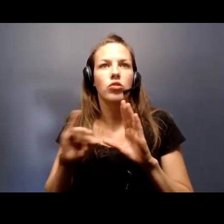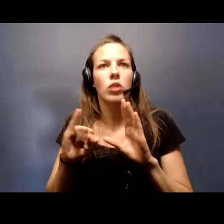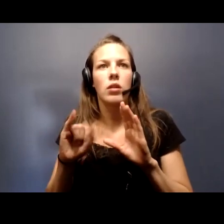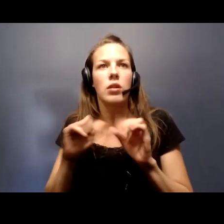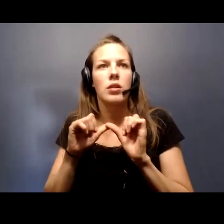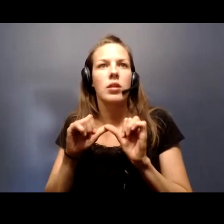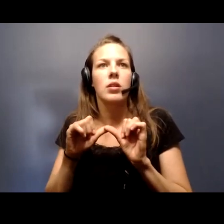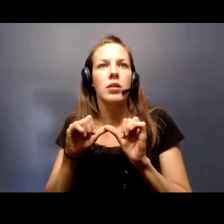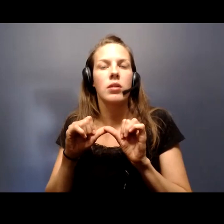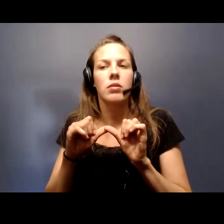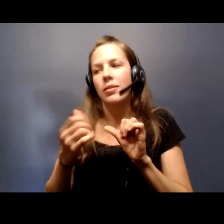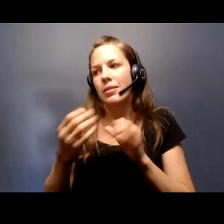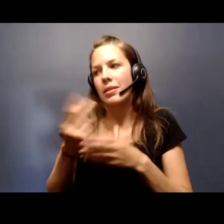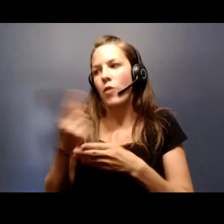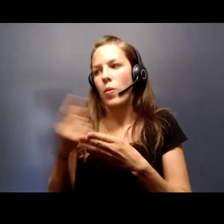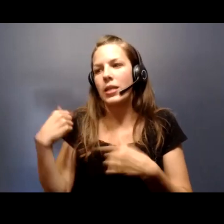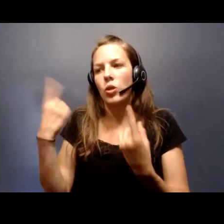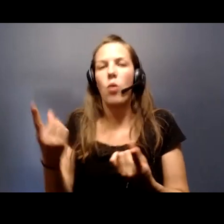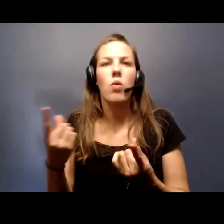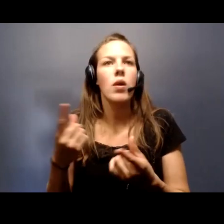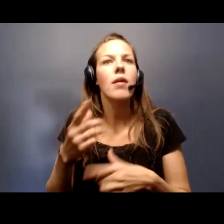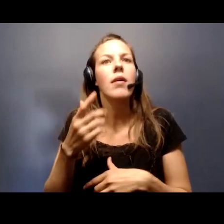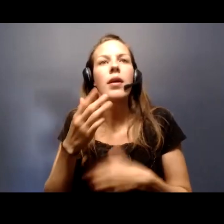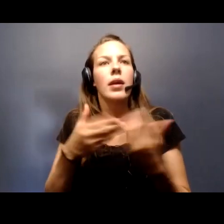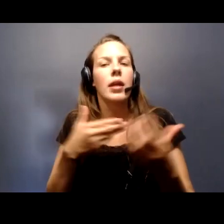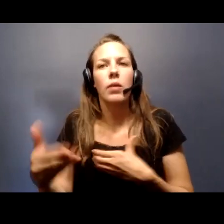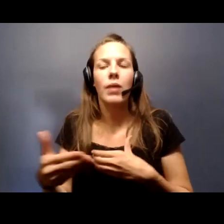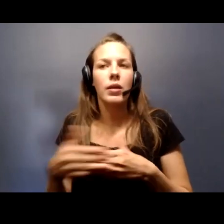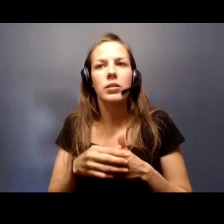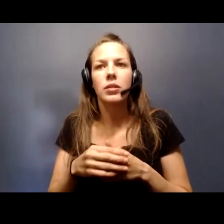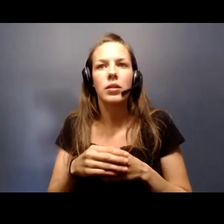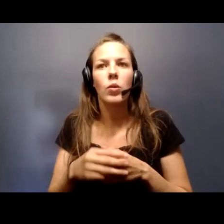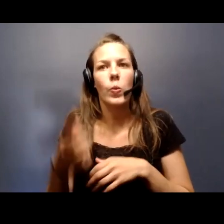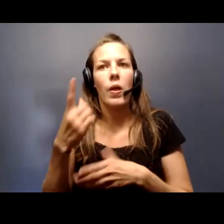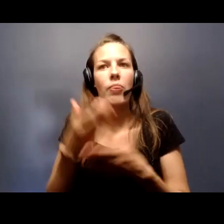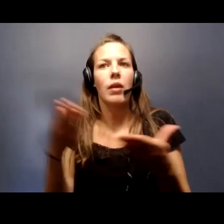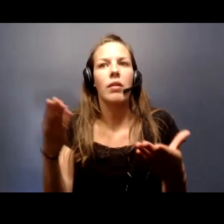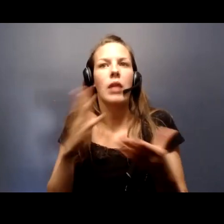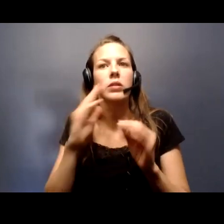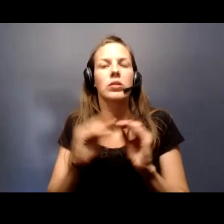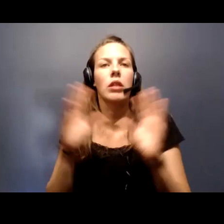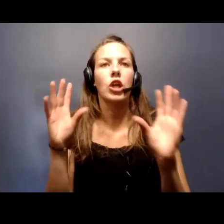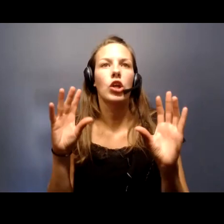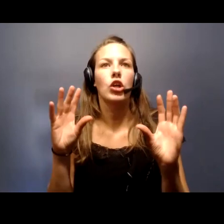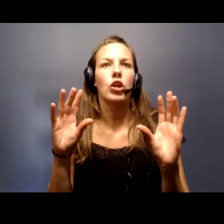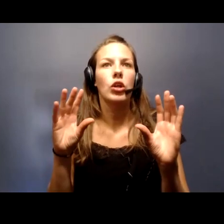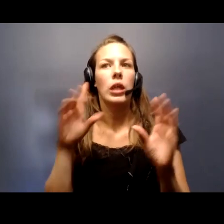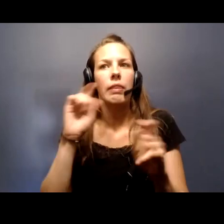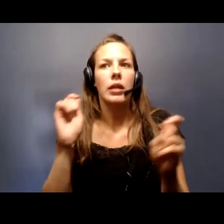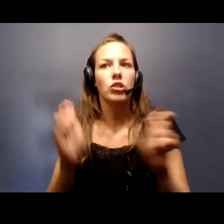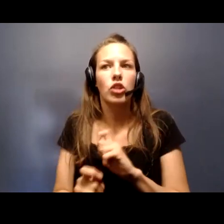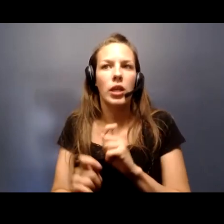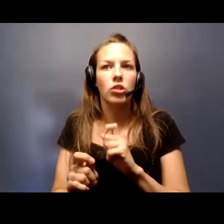as several weeks ago. At any rate, one thing that is clear and that has changed